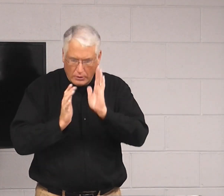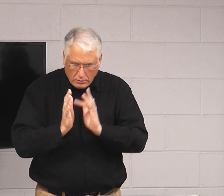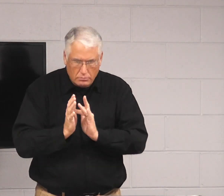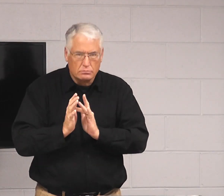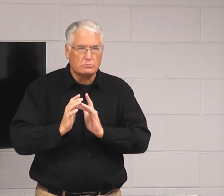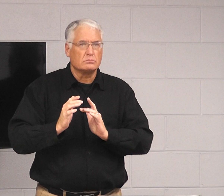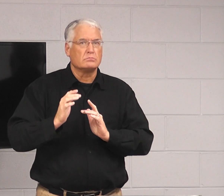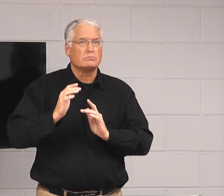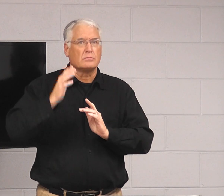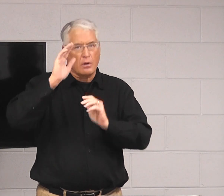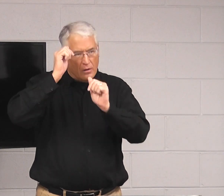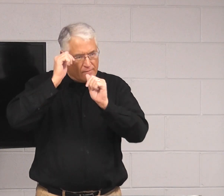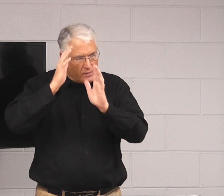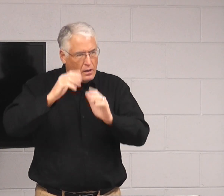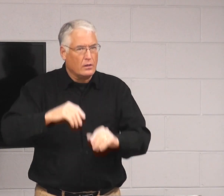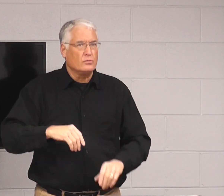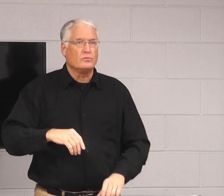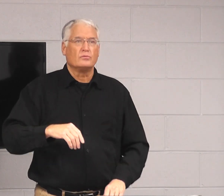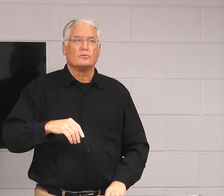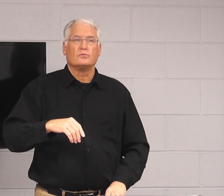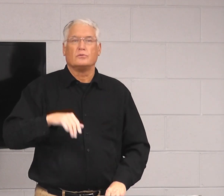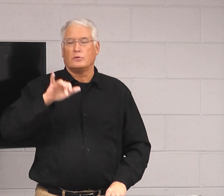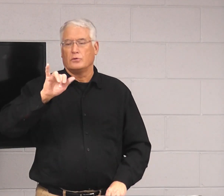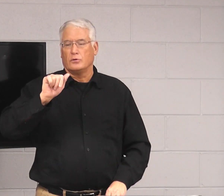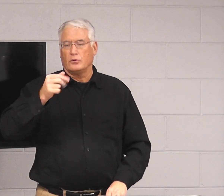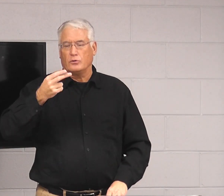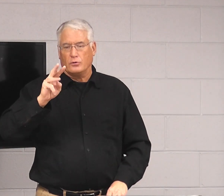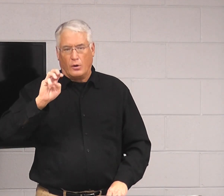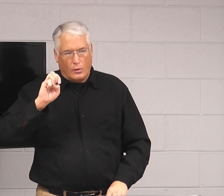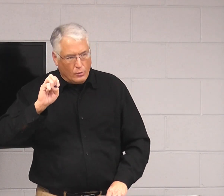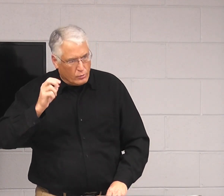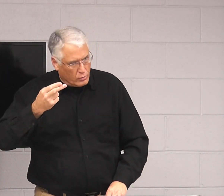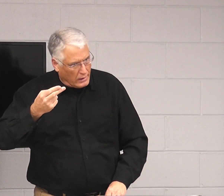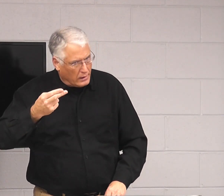reverence. And Jesus is the Father. Yahweh.